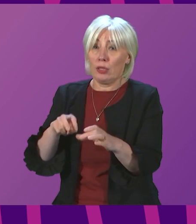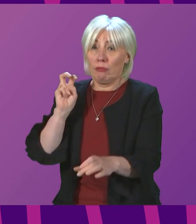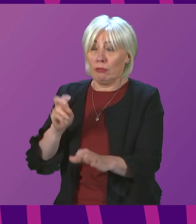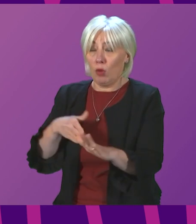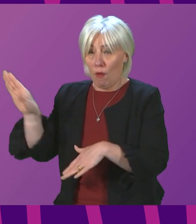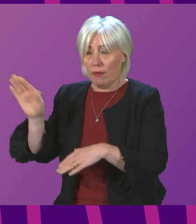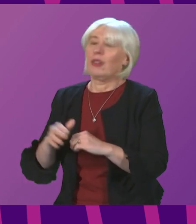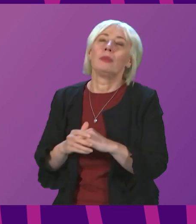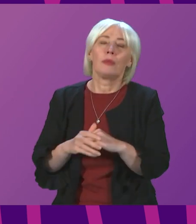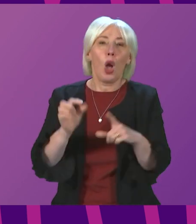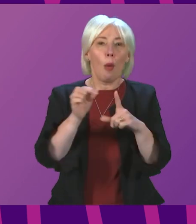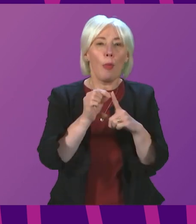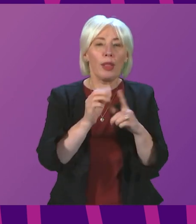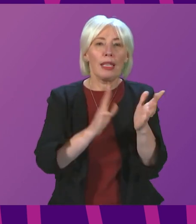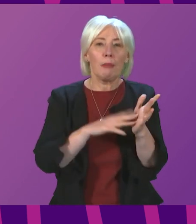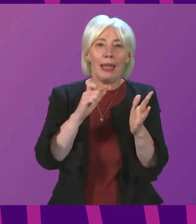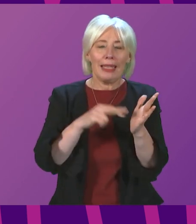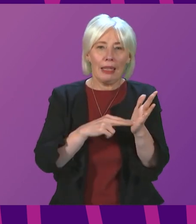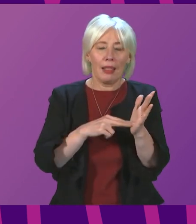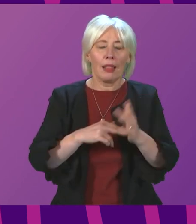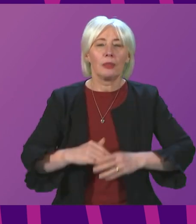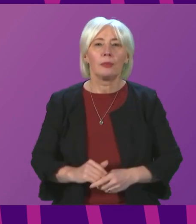Pauline McNeill to be followed by Paul McLennan.